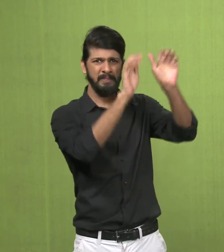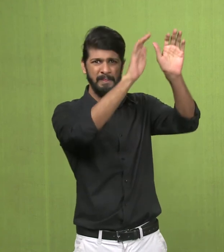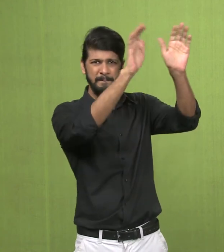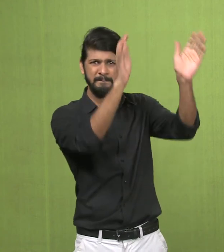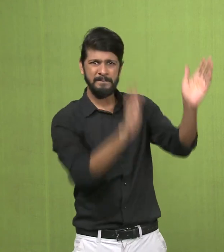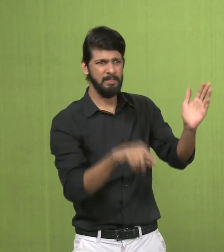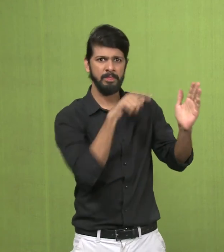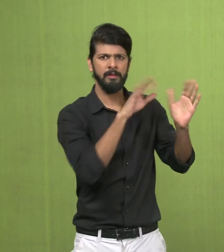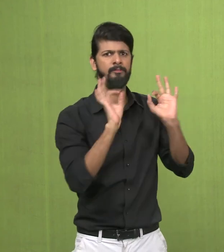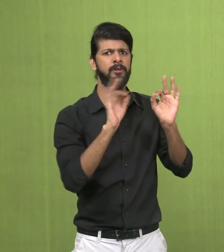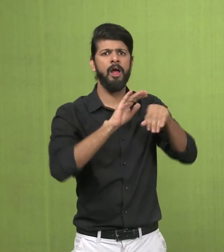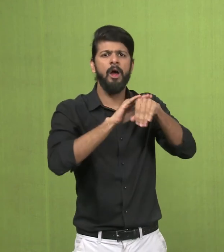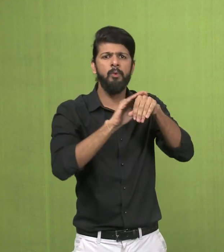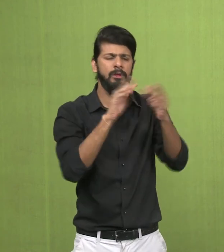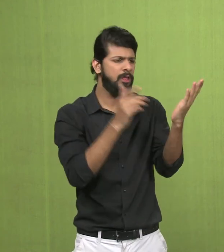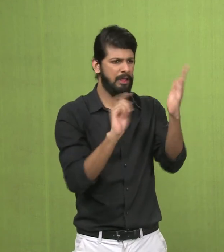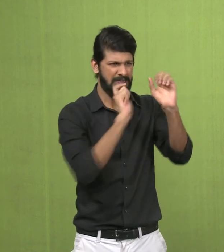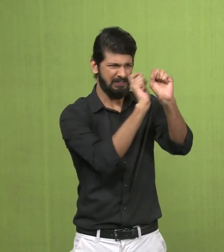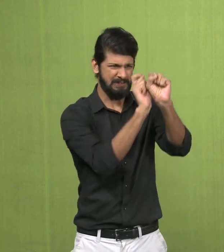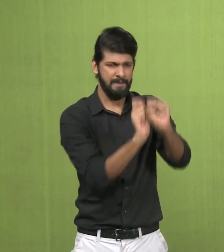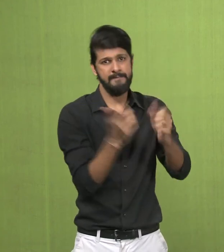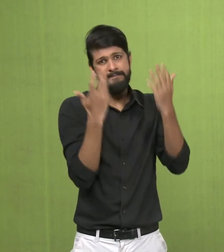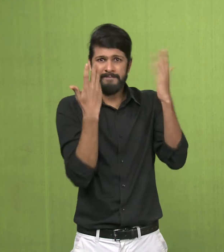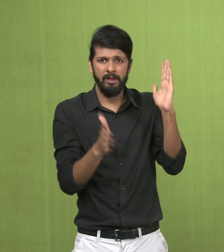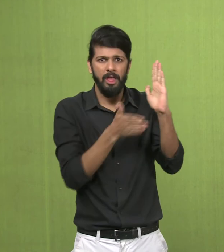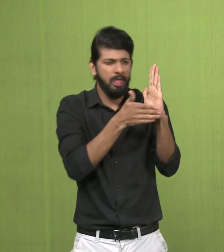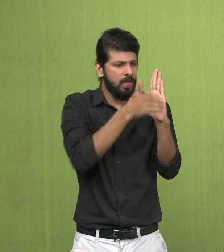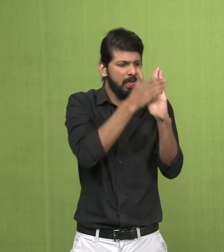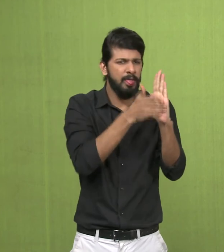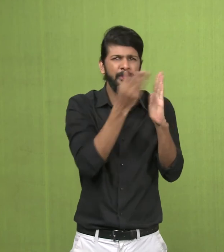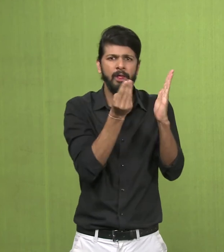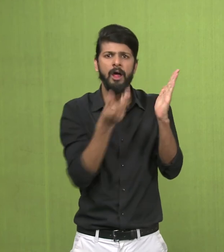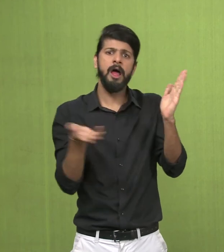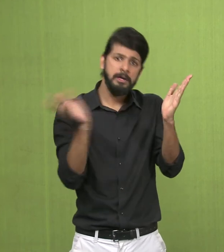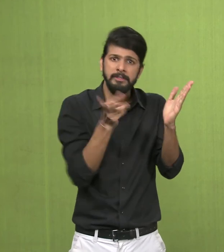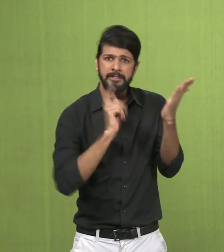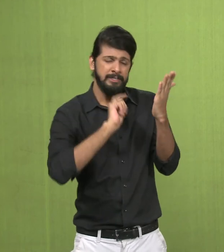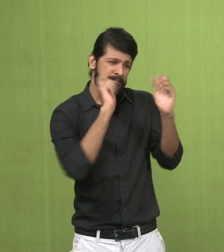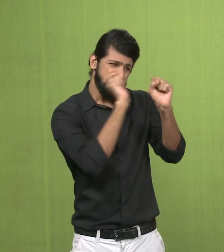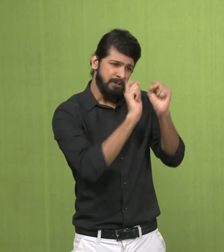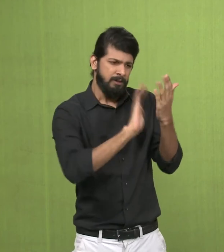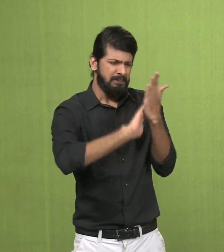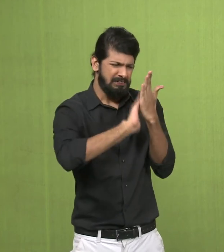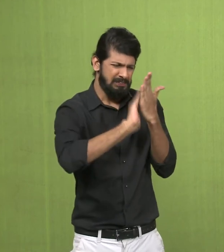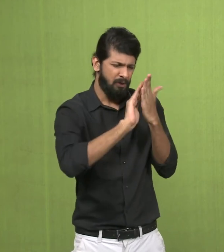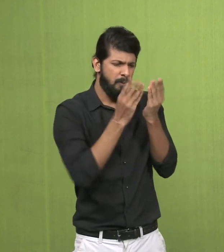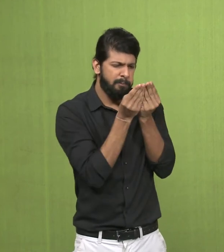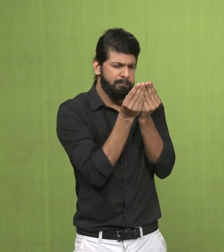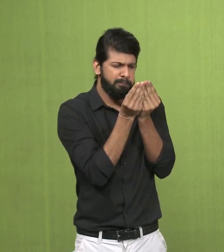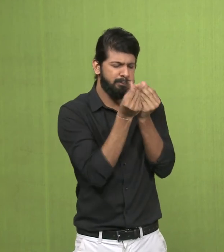traditional standards of beauty. And after the formulation of